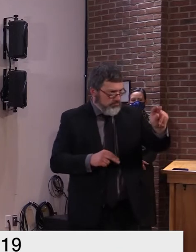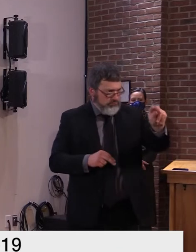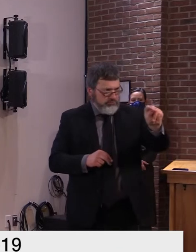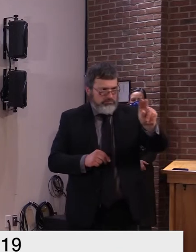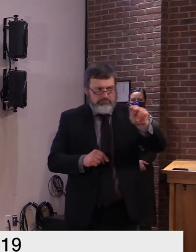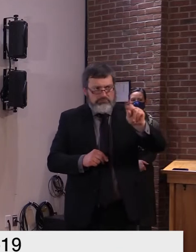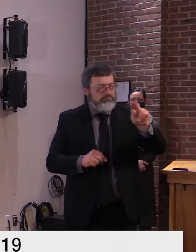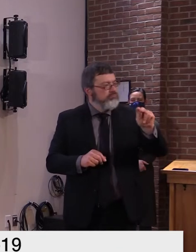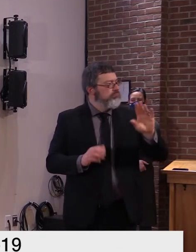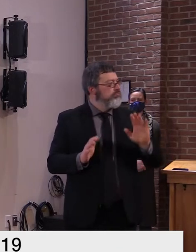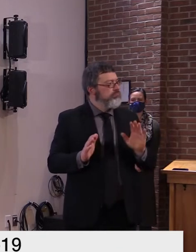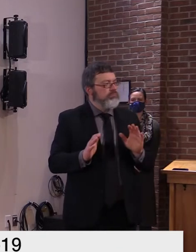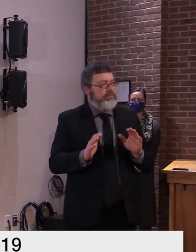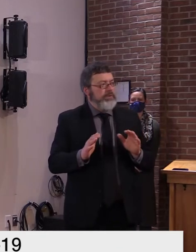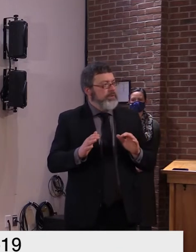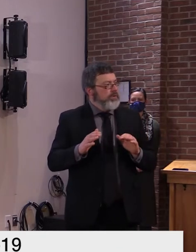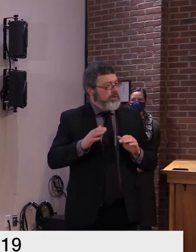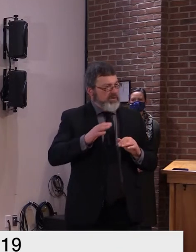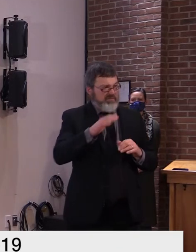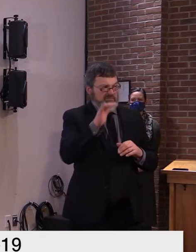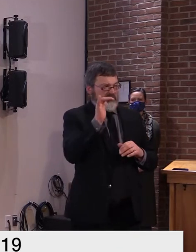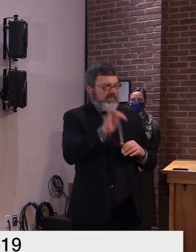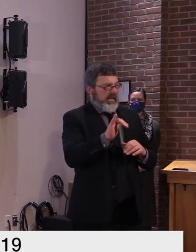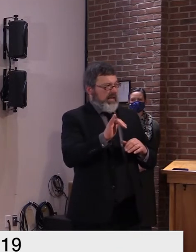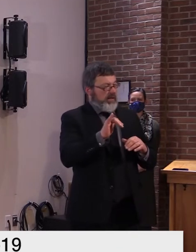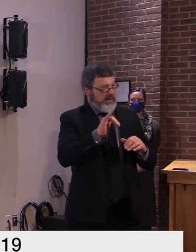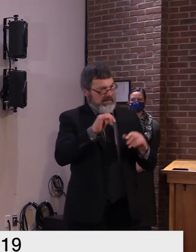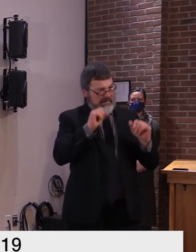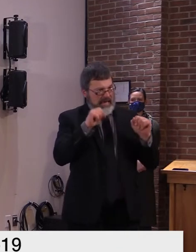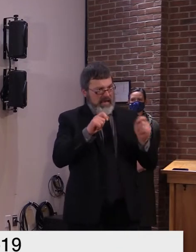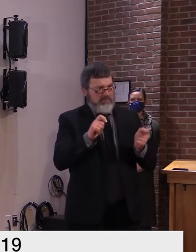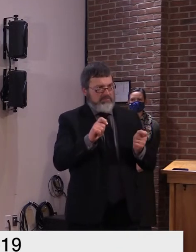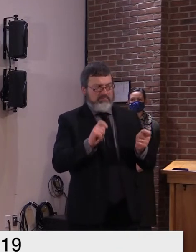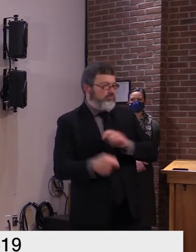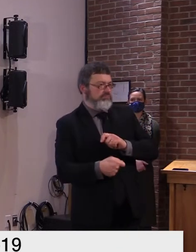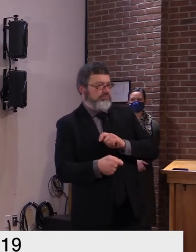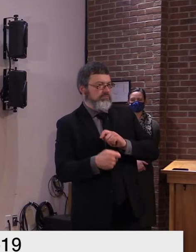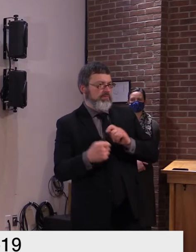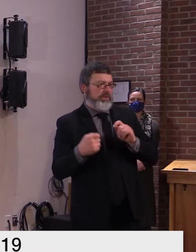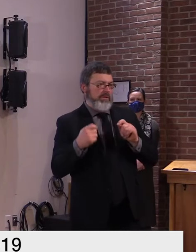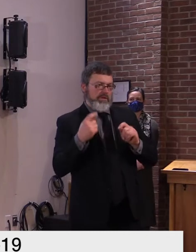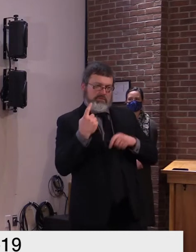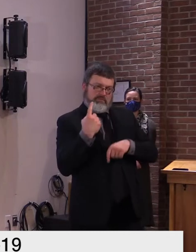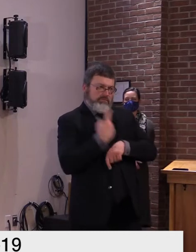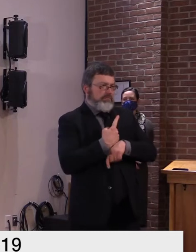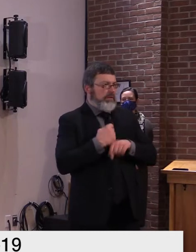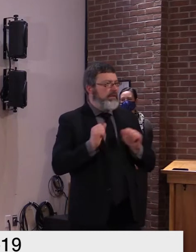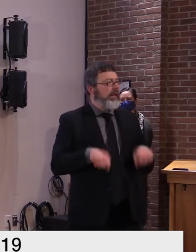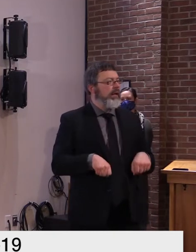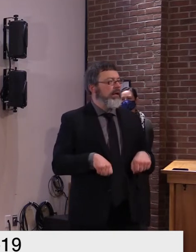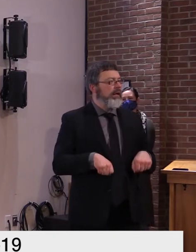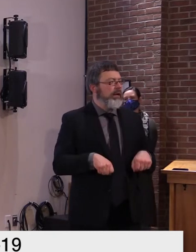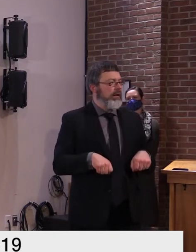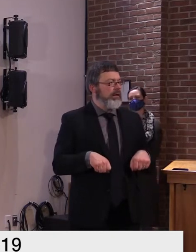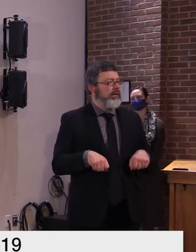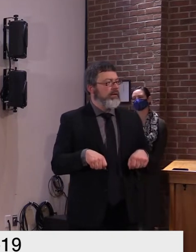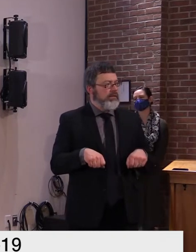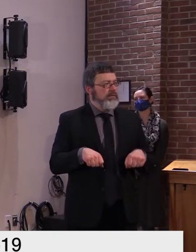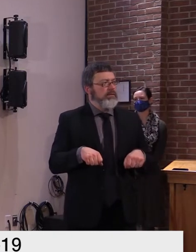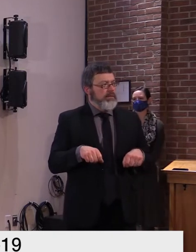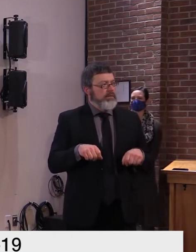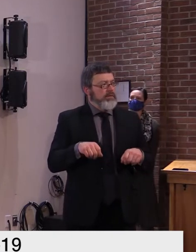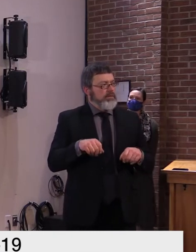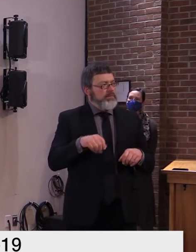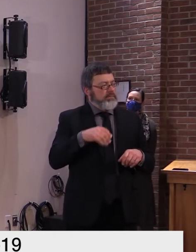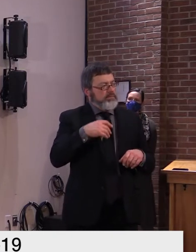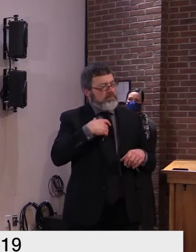especially when viewed through the lens of our three priorities of keeping our kids in in-person instruction in school